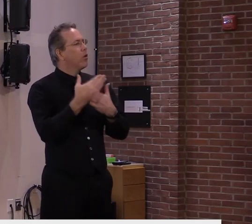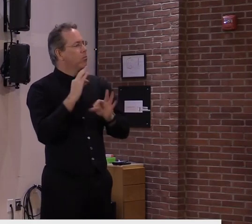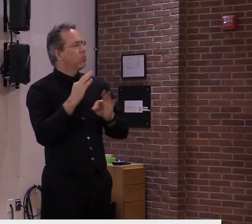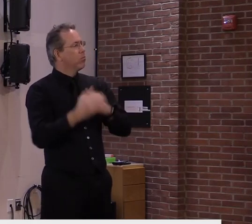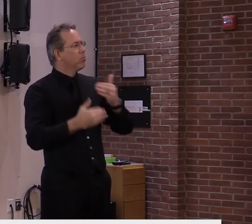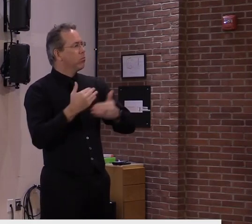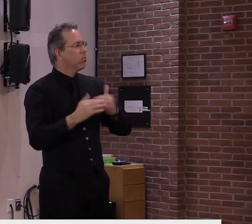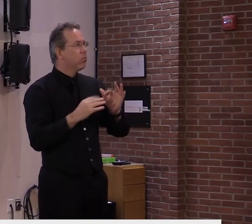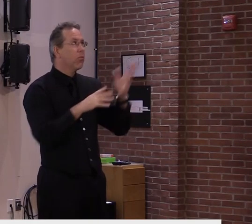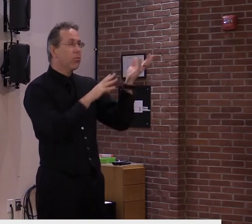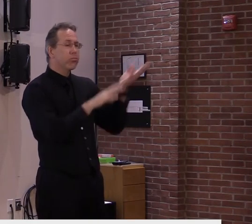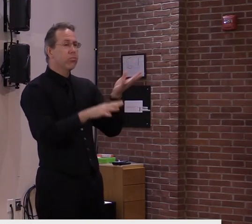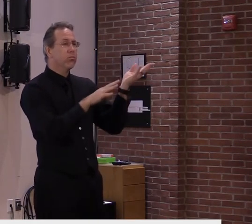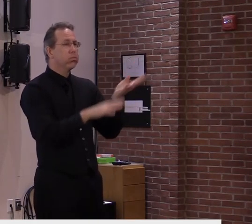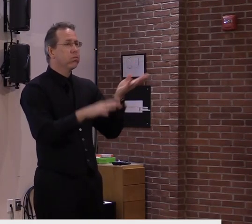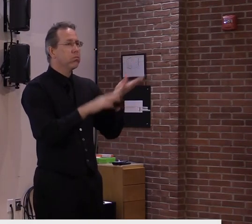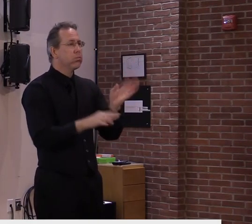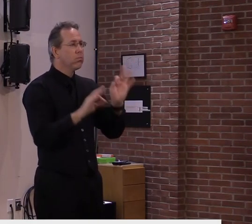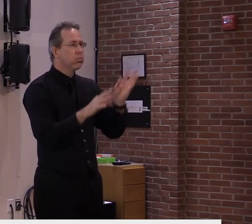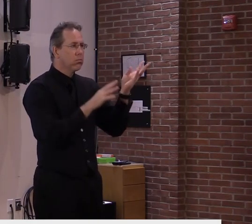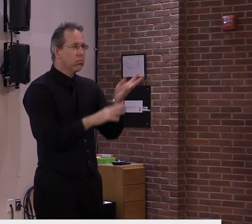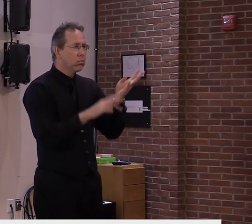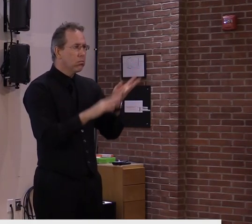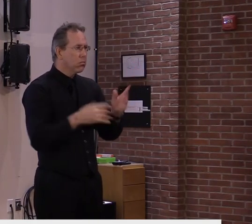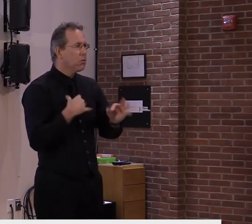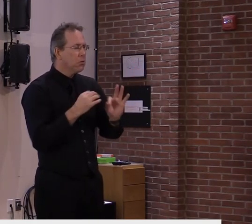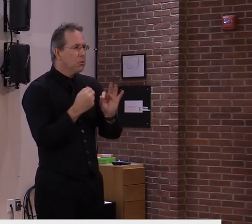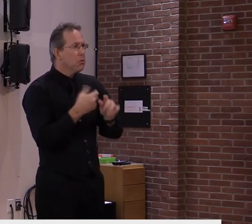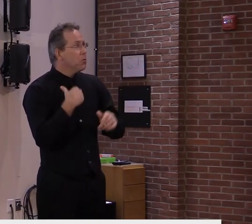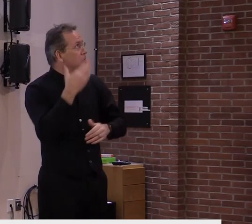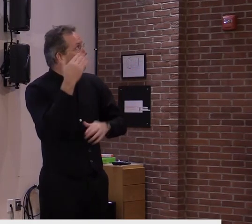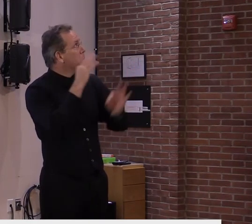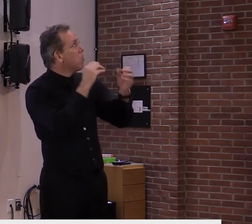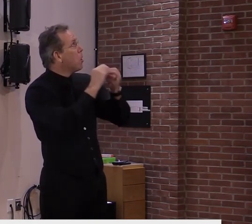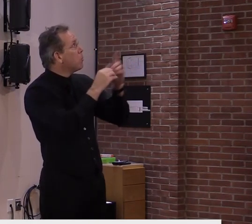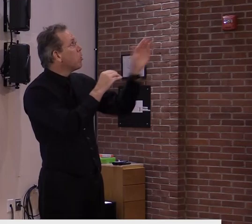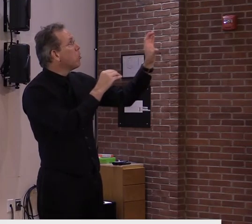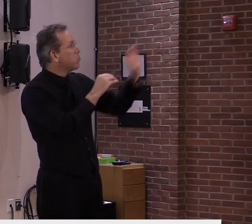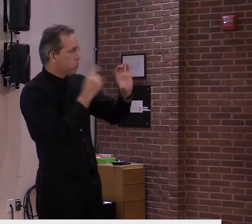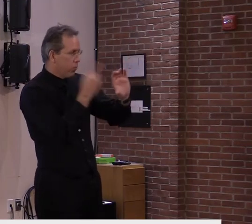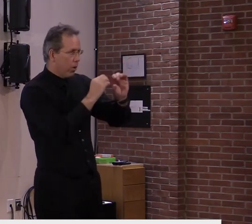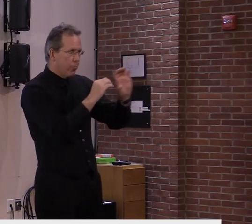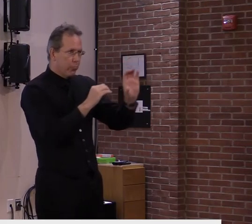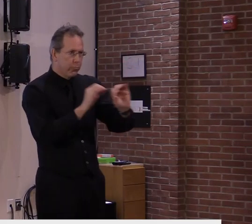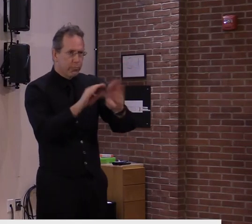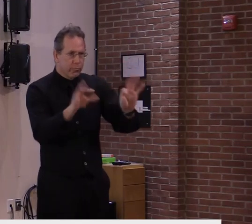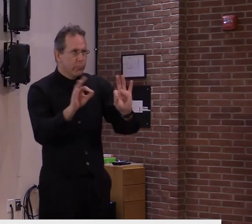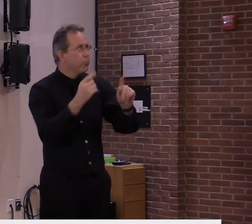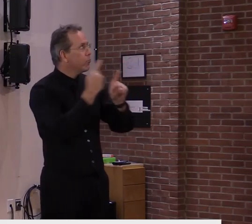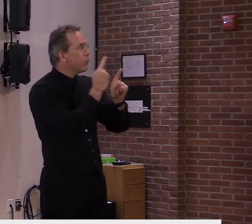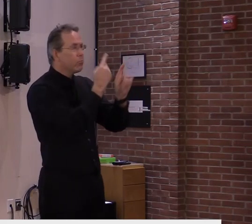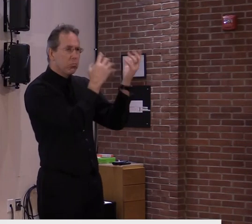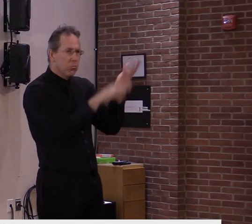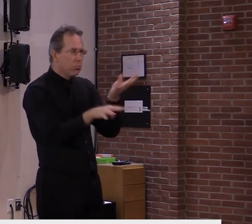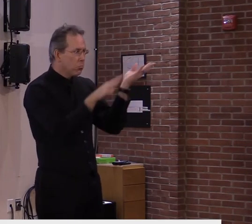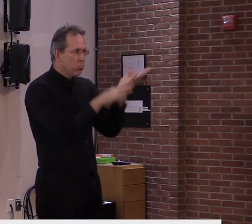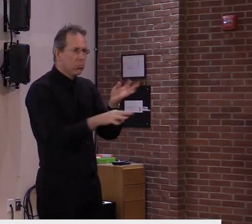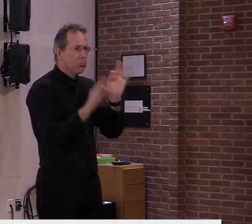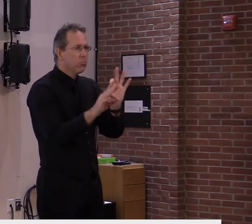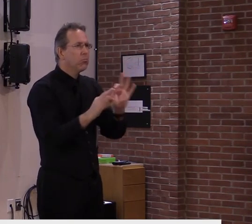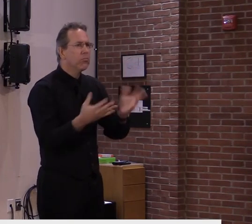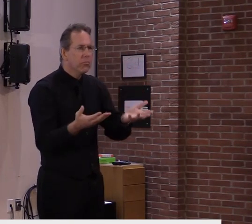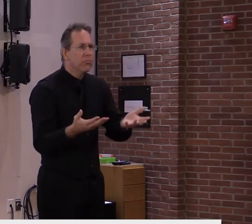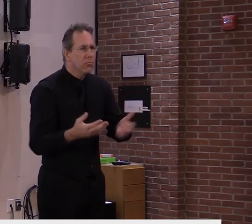basis that we would get more vaccine. But we would be very